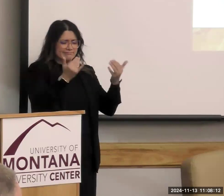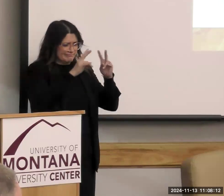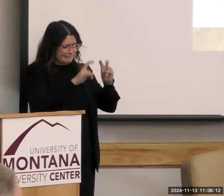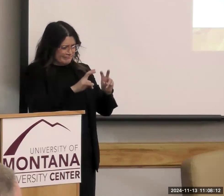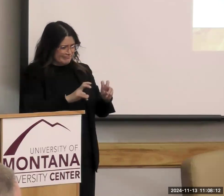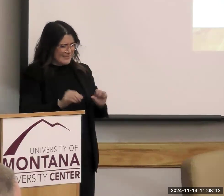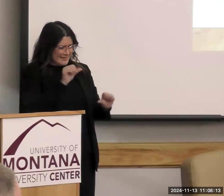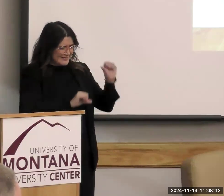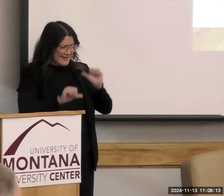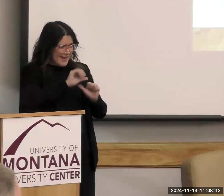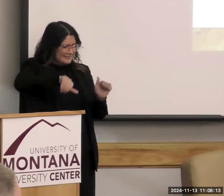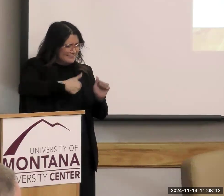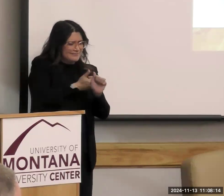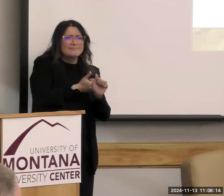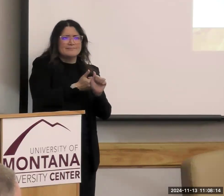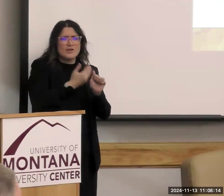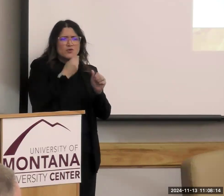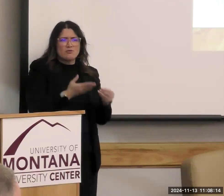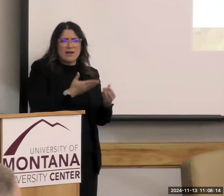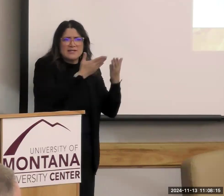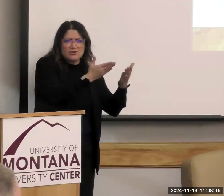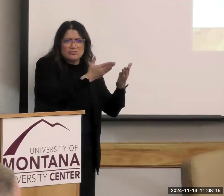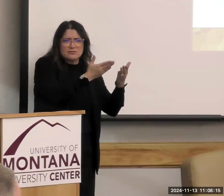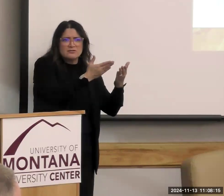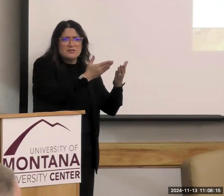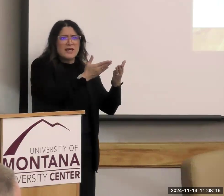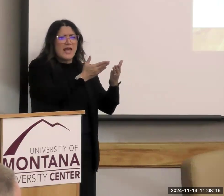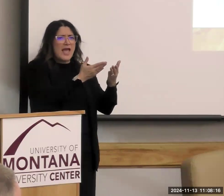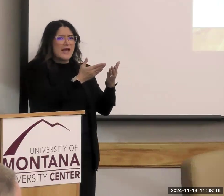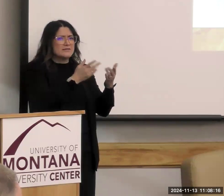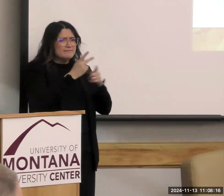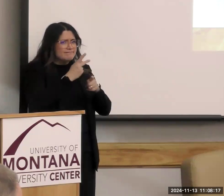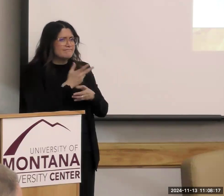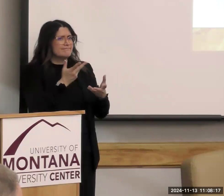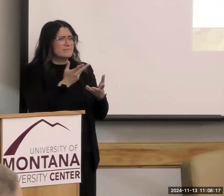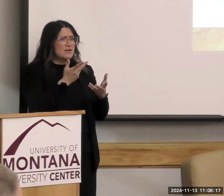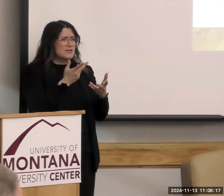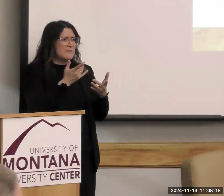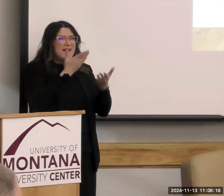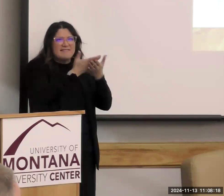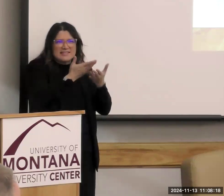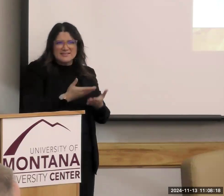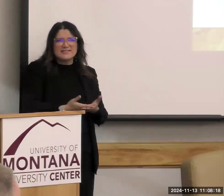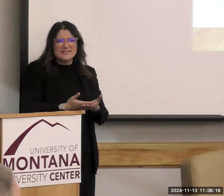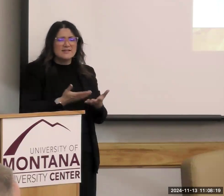and to sort through what's evidence-based or what's, in truth, what's been